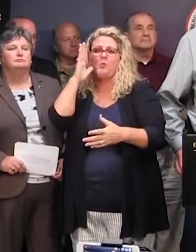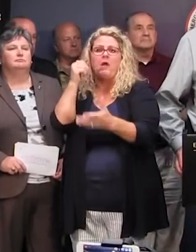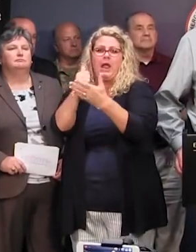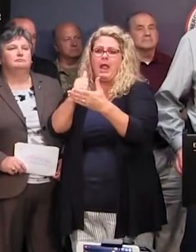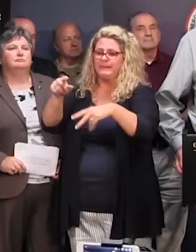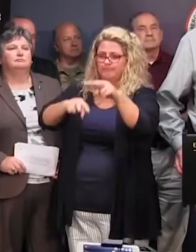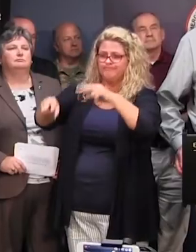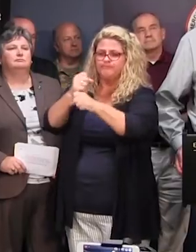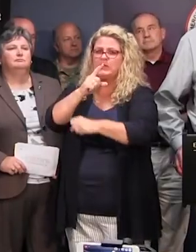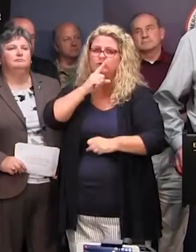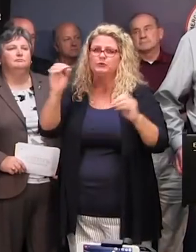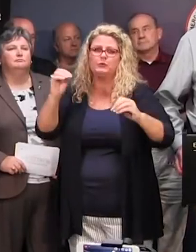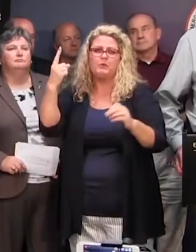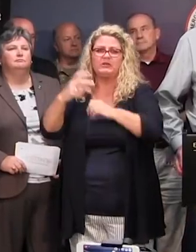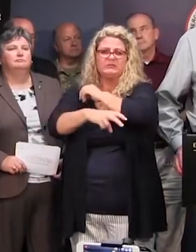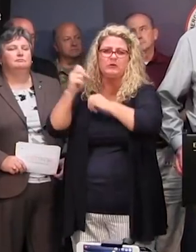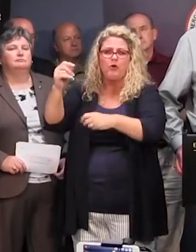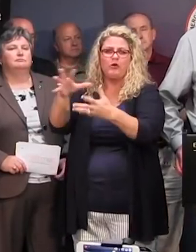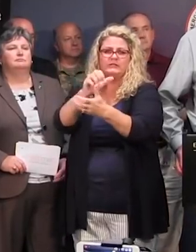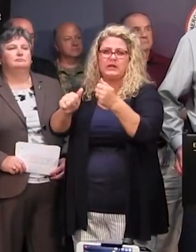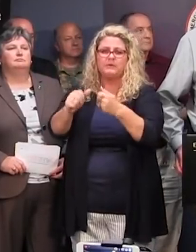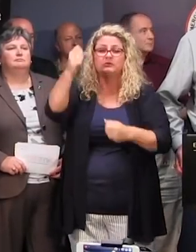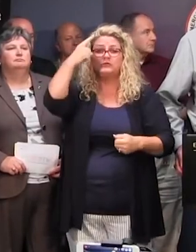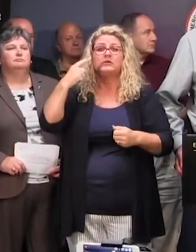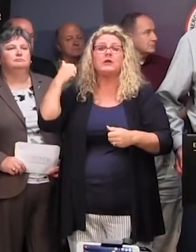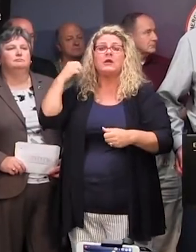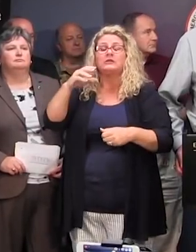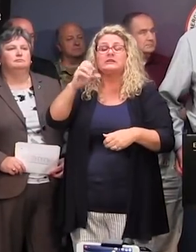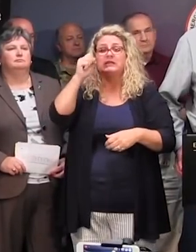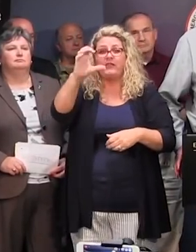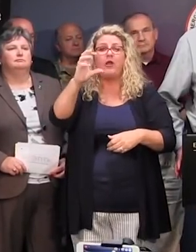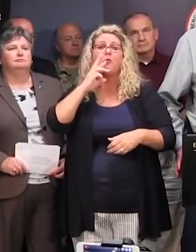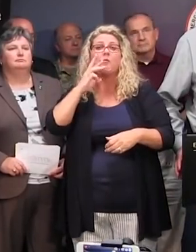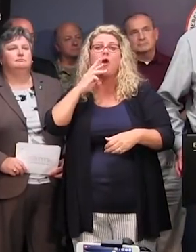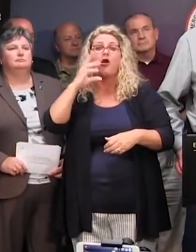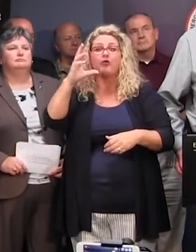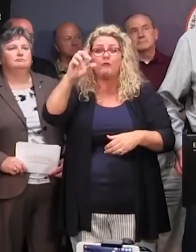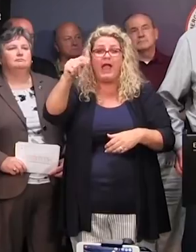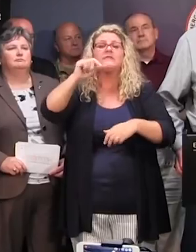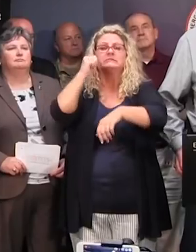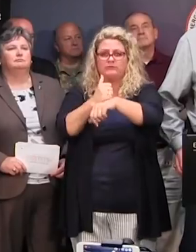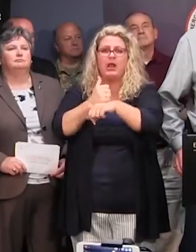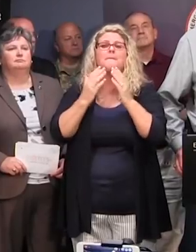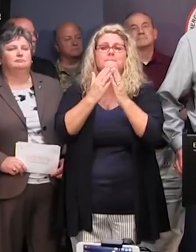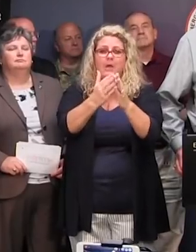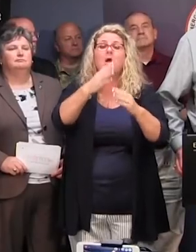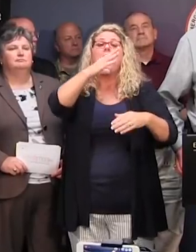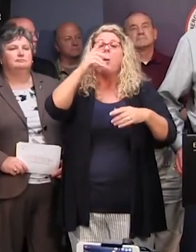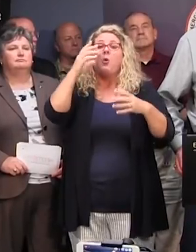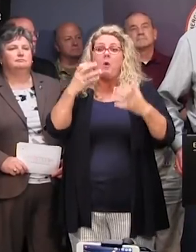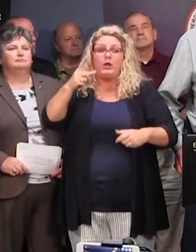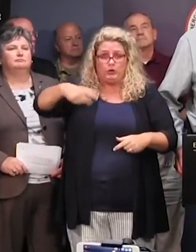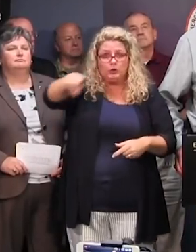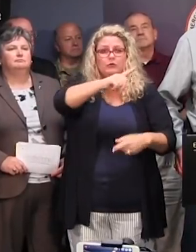advise you now that the storm has made a shift to South Carolina to secure your watercraft along our waterways. Now's the time to do that before the